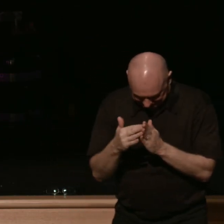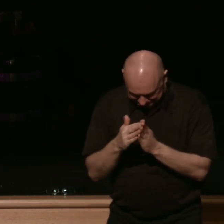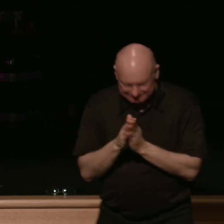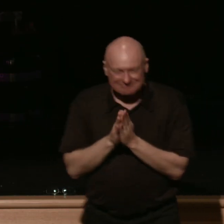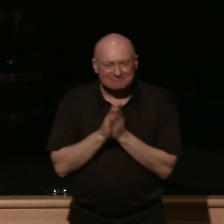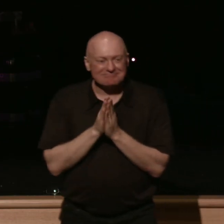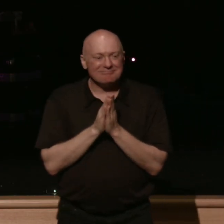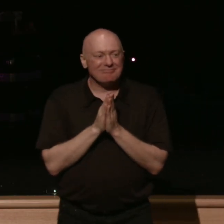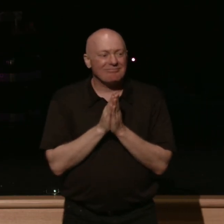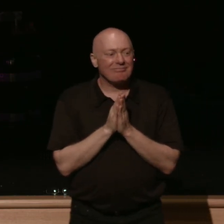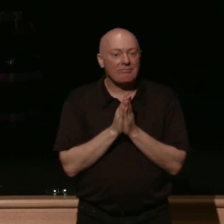but are you ready for him